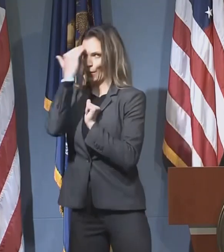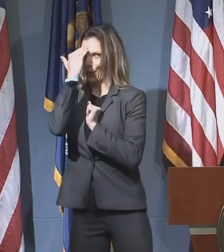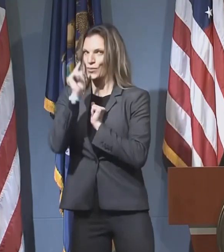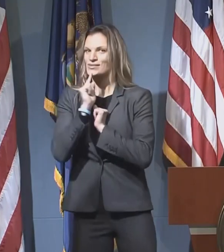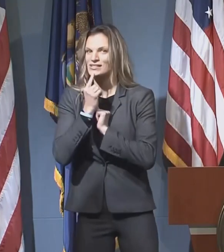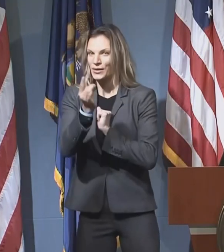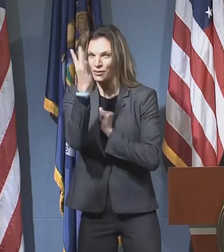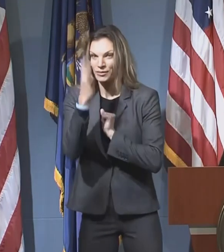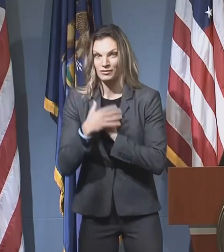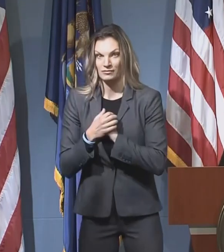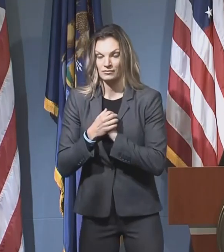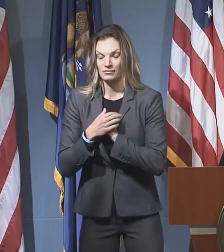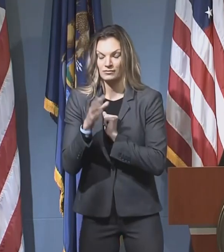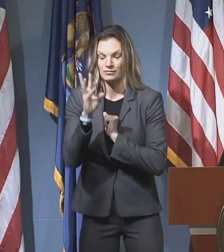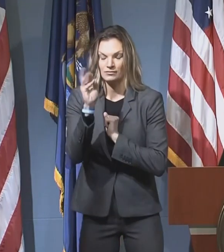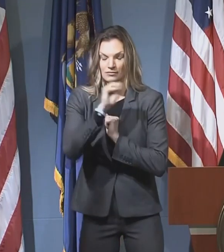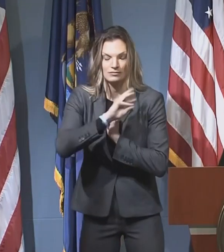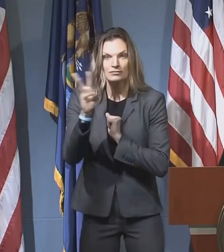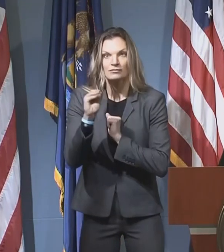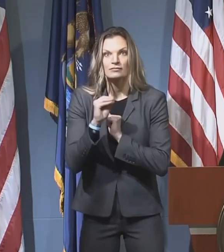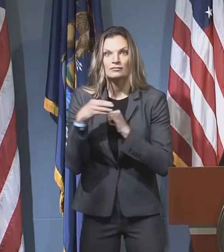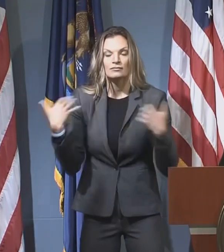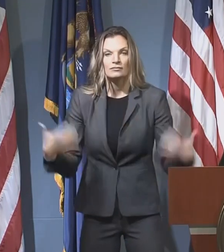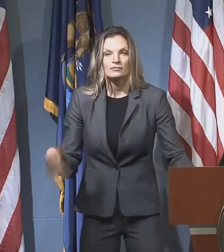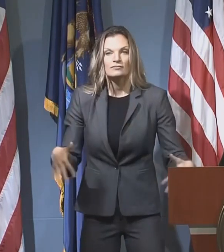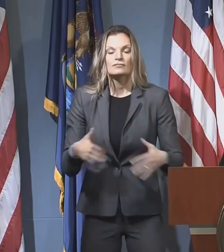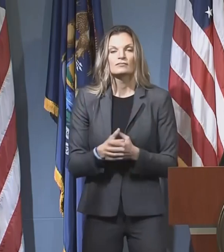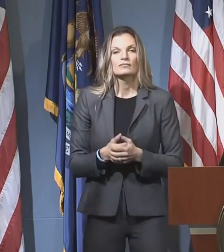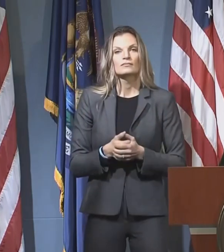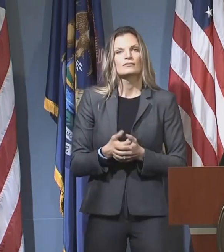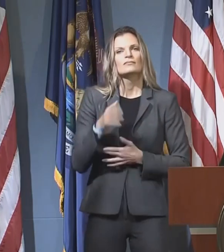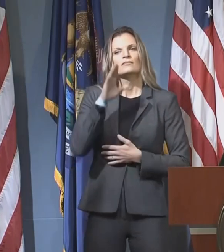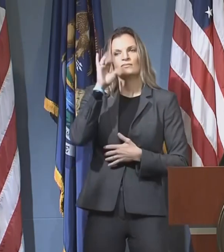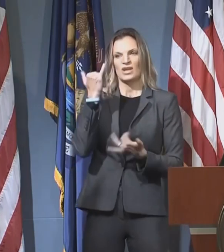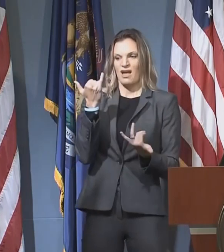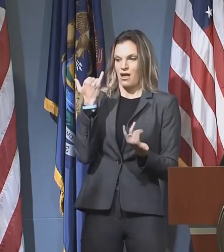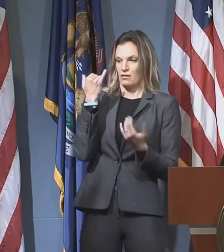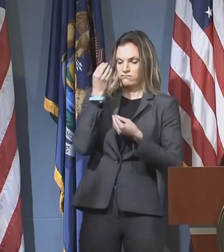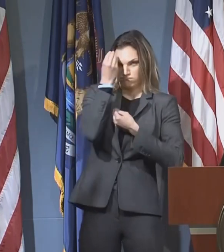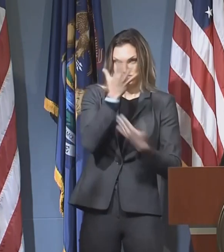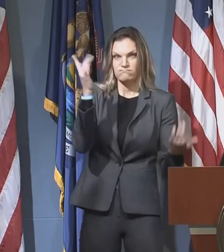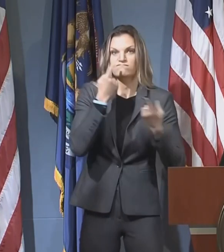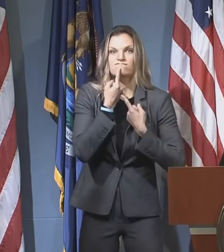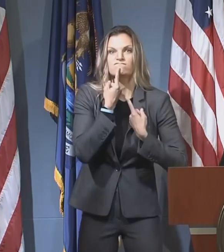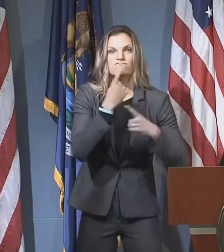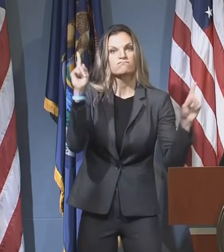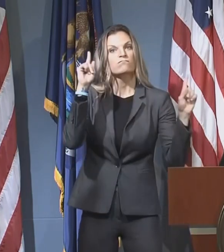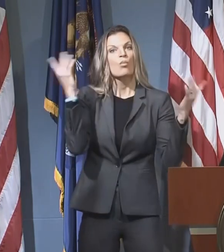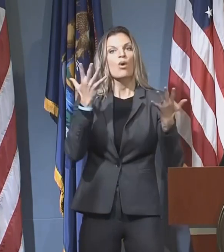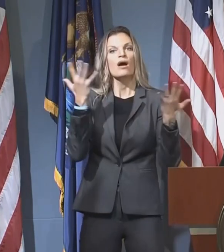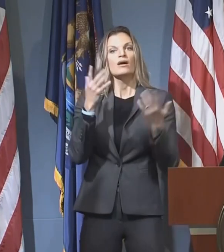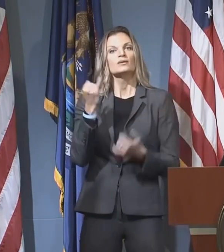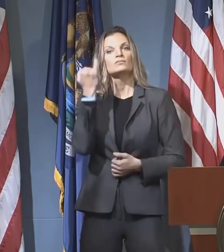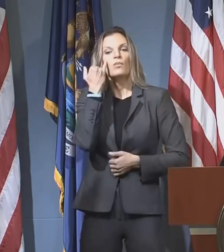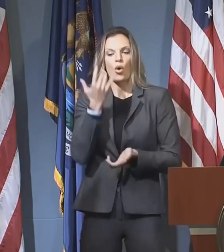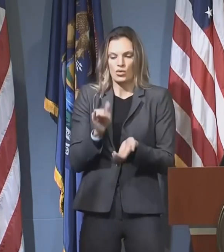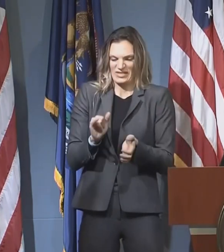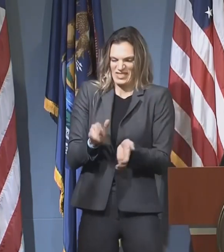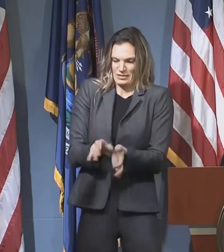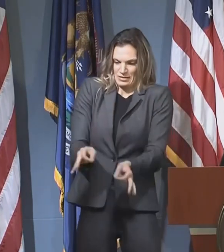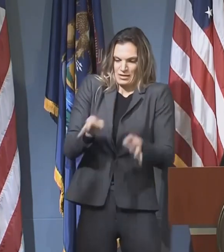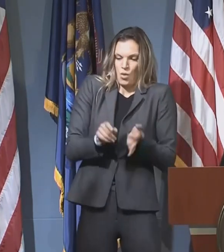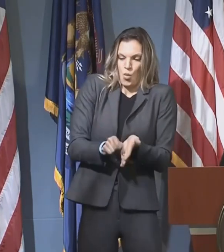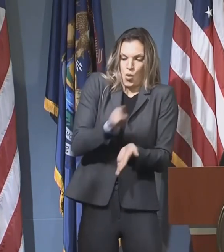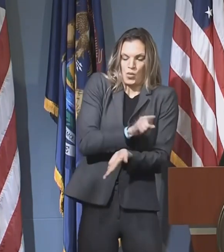Experts say that if we had acted just one week sooner as a nation, 36,000 people would have been saved. Two weeks sooner, 54